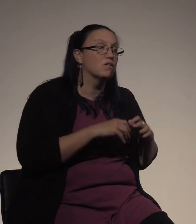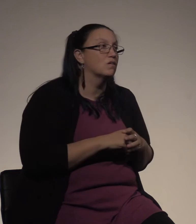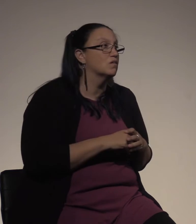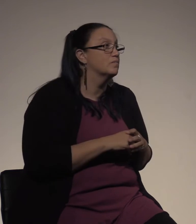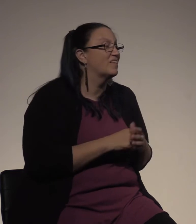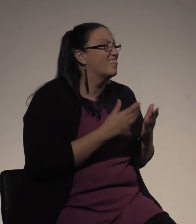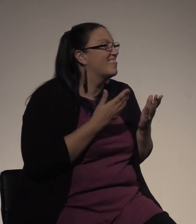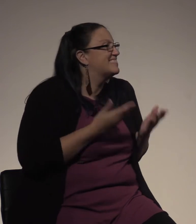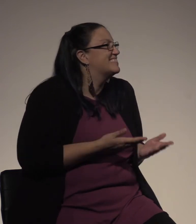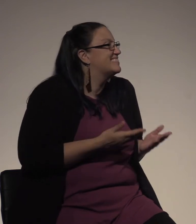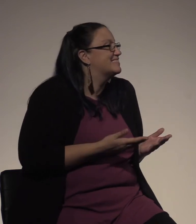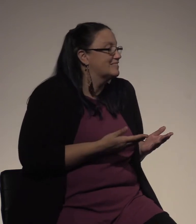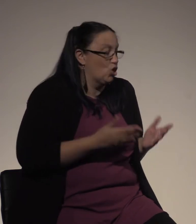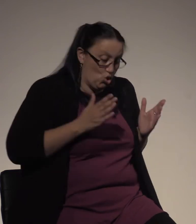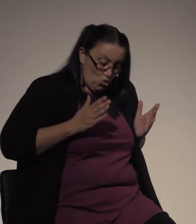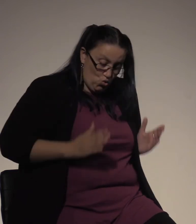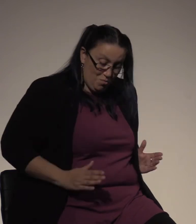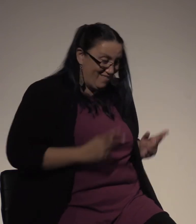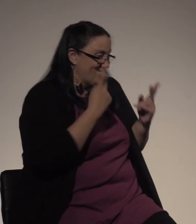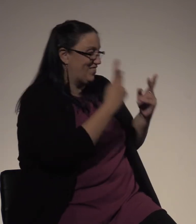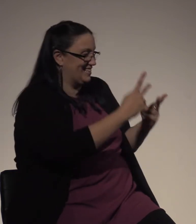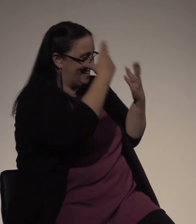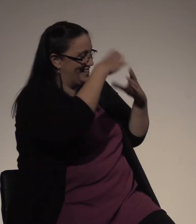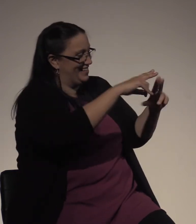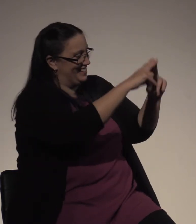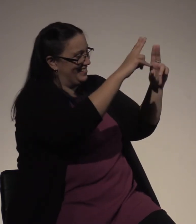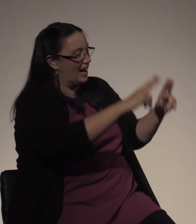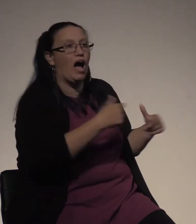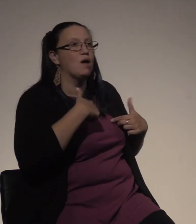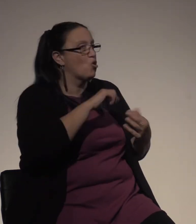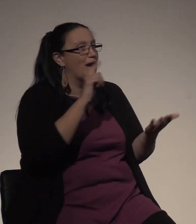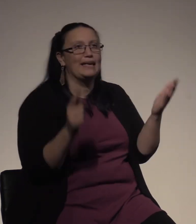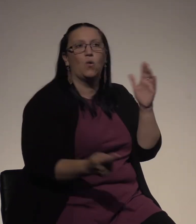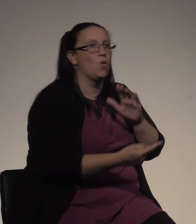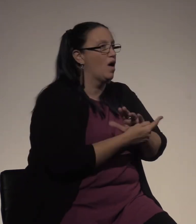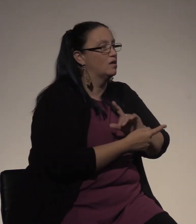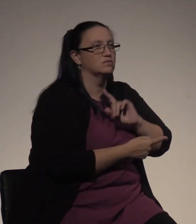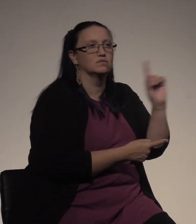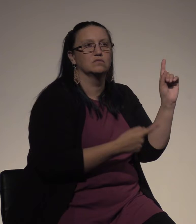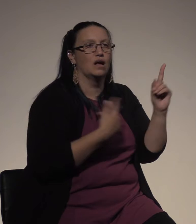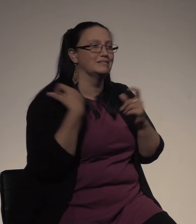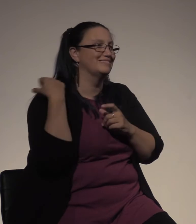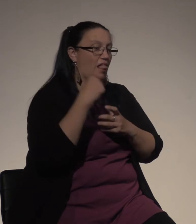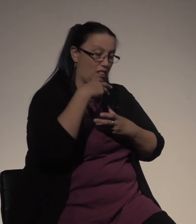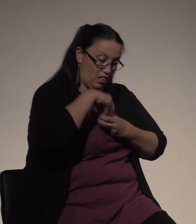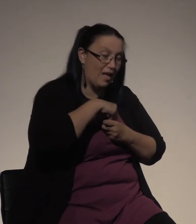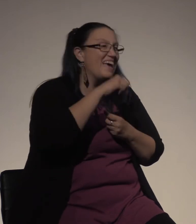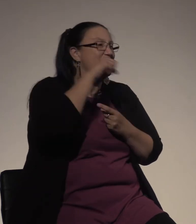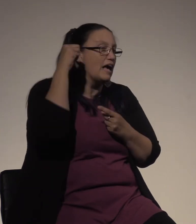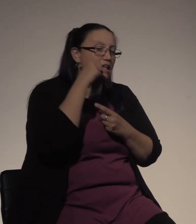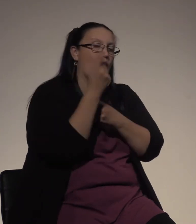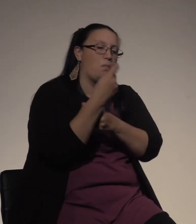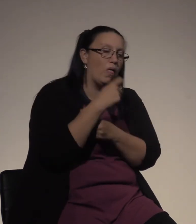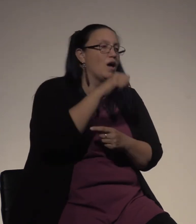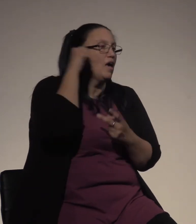this being human is in a guest house, but not a getaway, so I carry inside all of yesterday's negligence